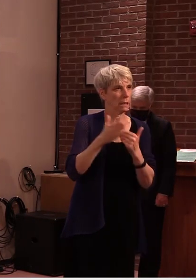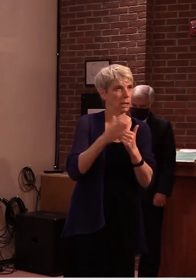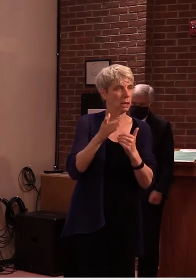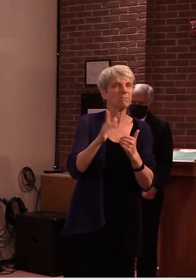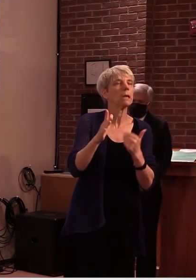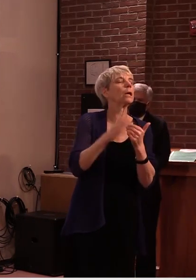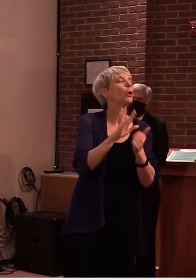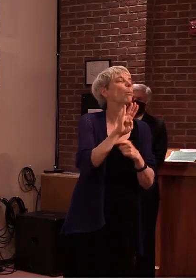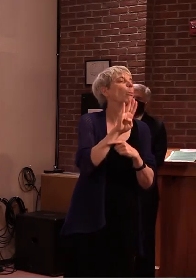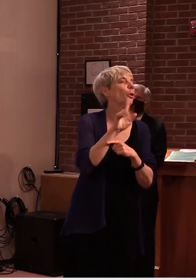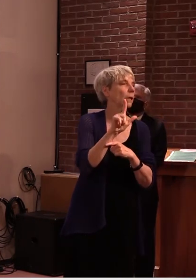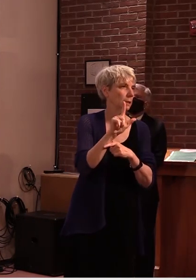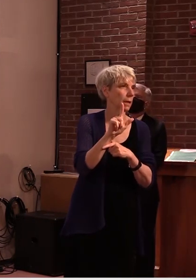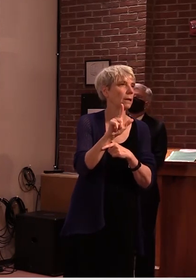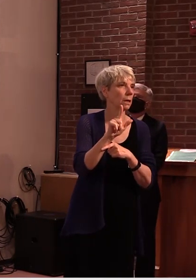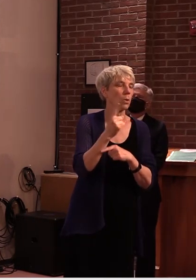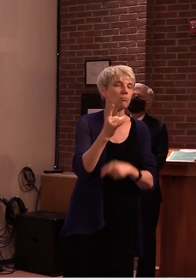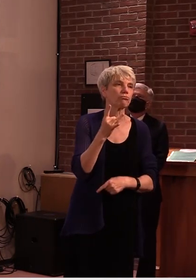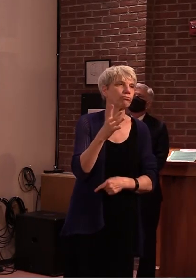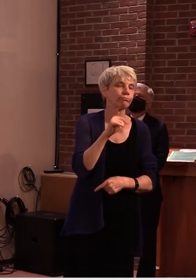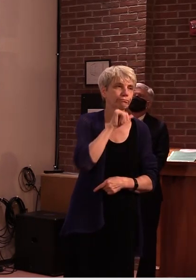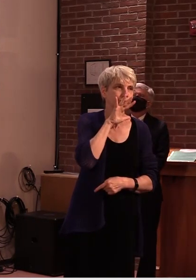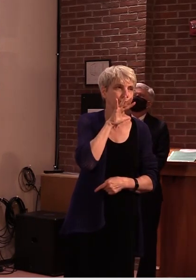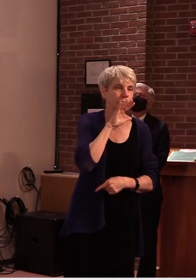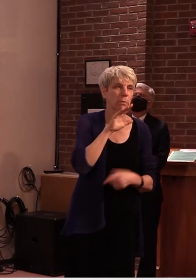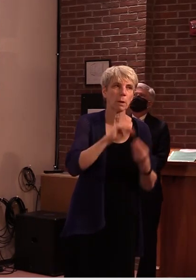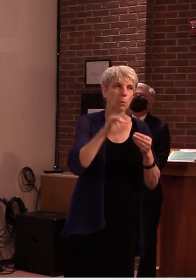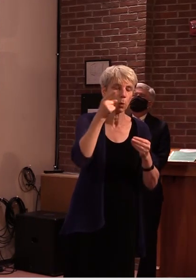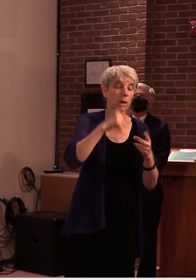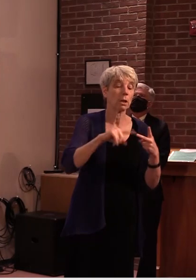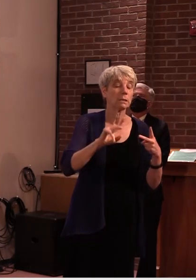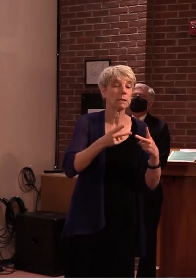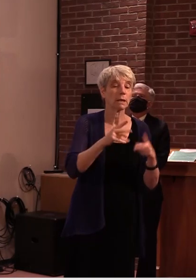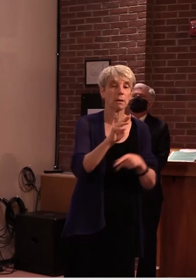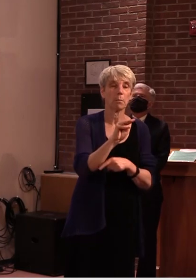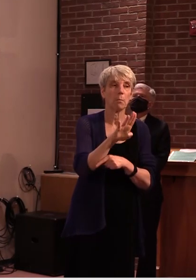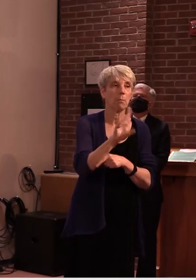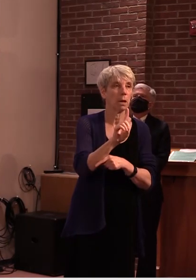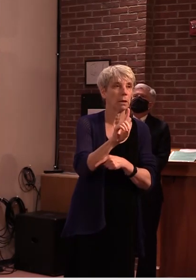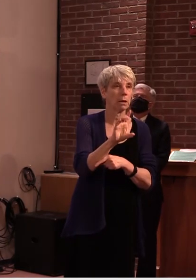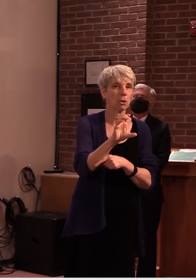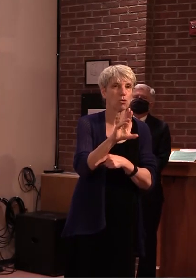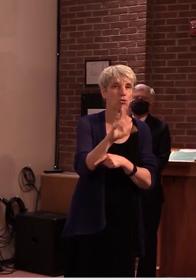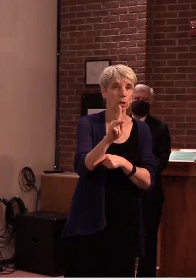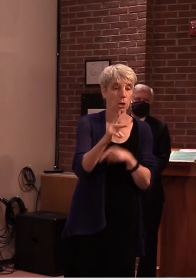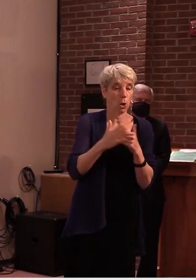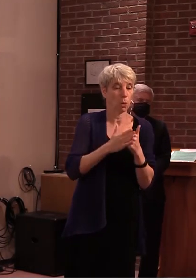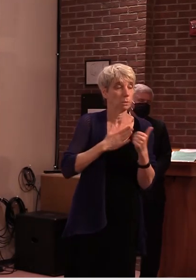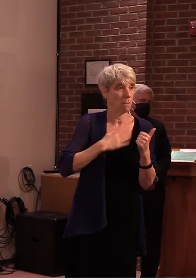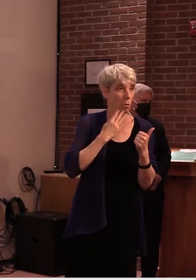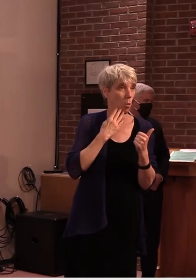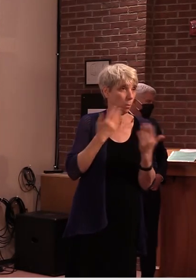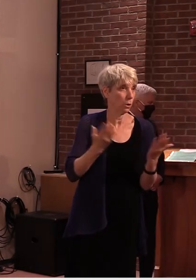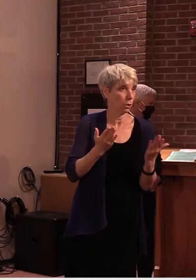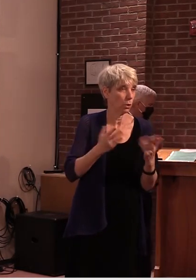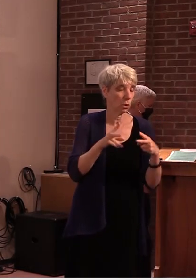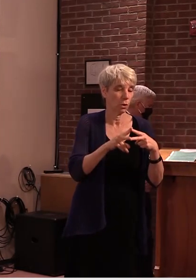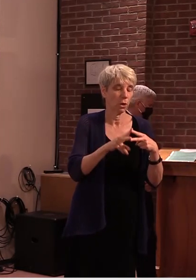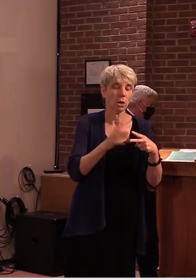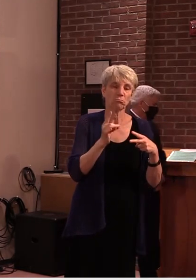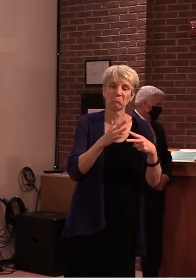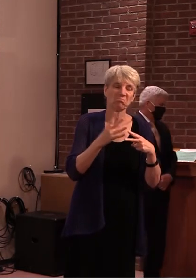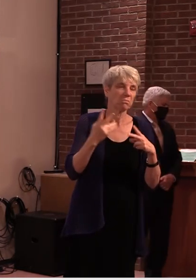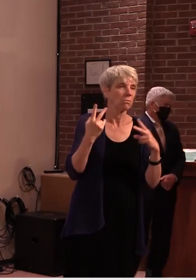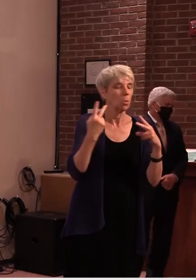and um and the second worst is uh mud creek up up here where i'm at and